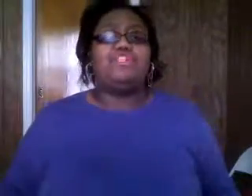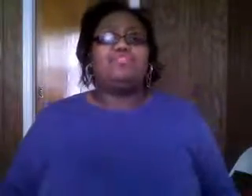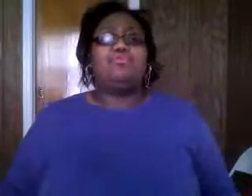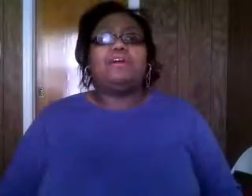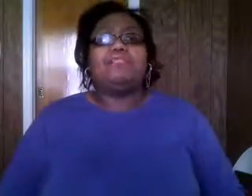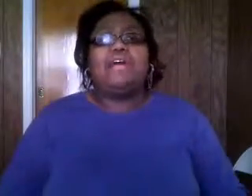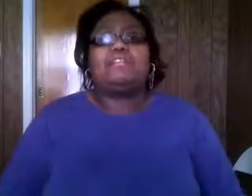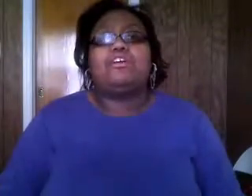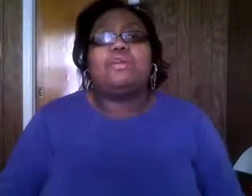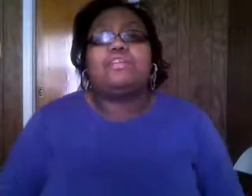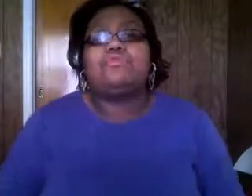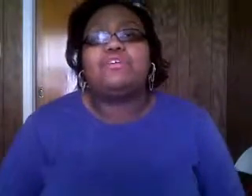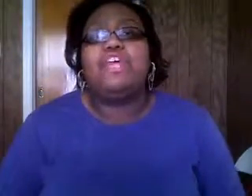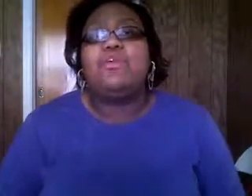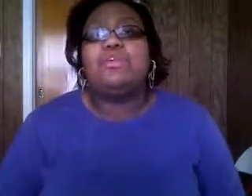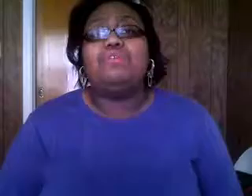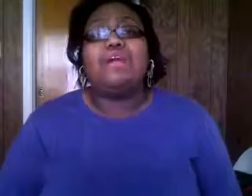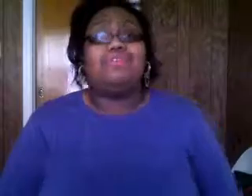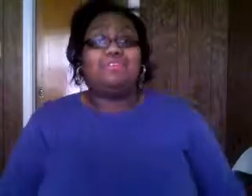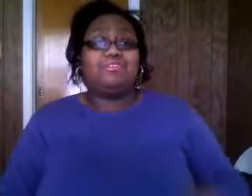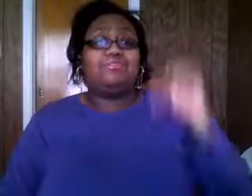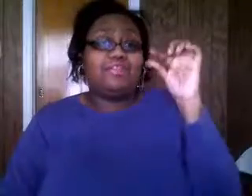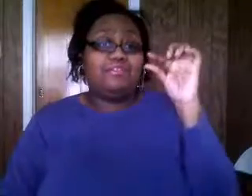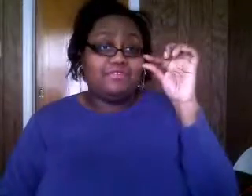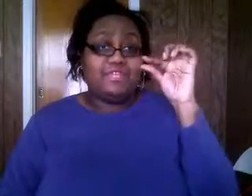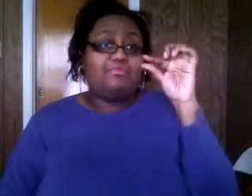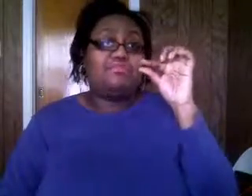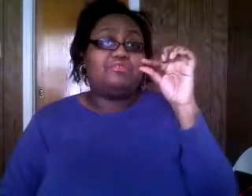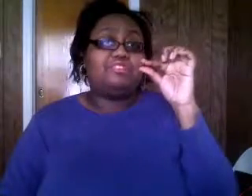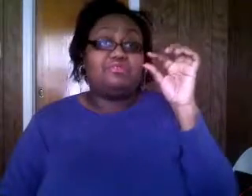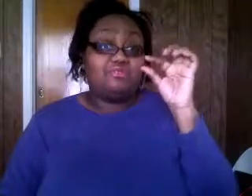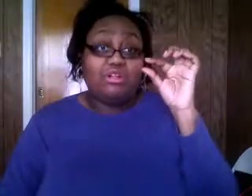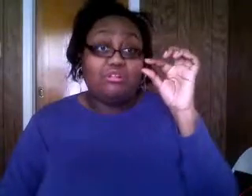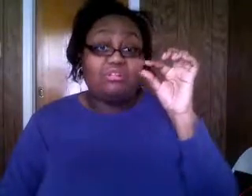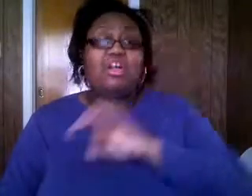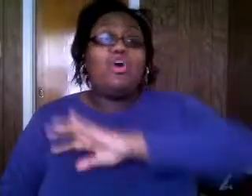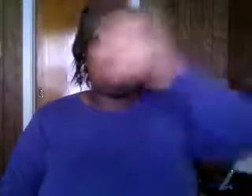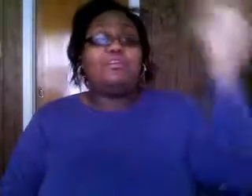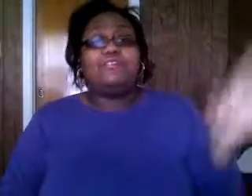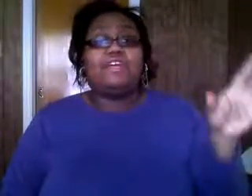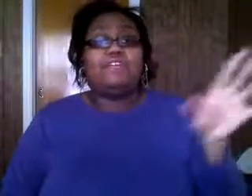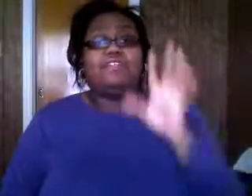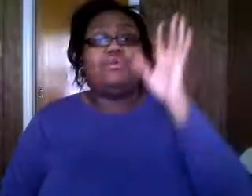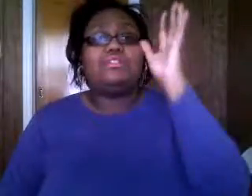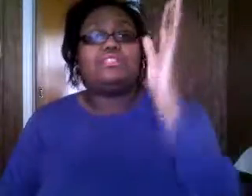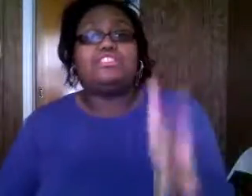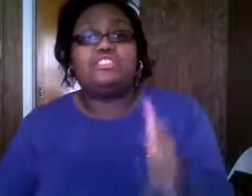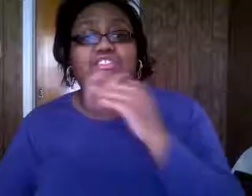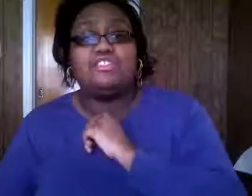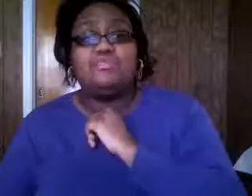whether you my pastor talked about last week whether you have very little faith that must have seen or smaller or big faith as long as it's in jesus then